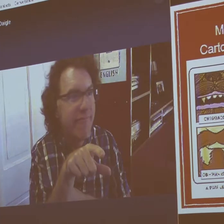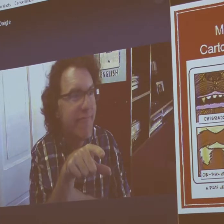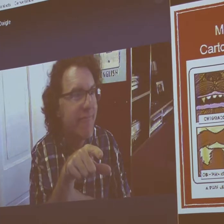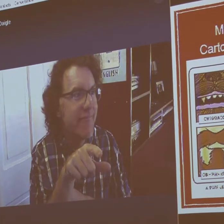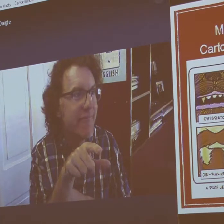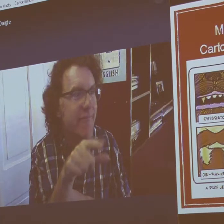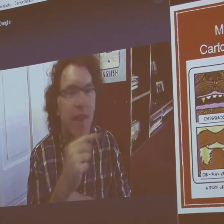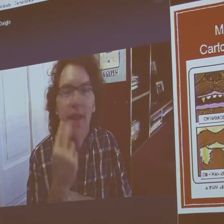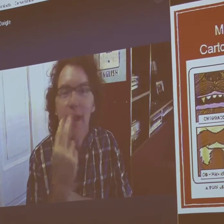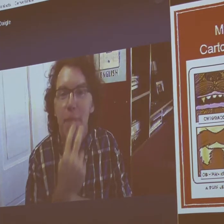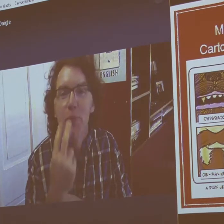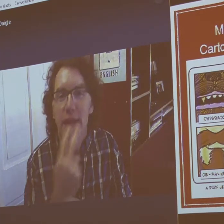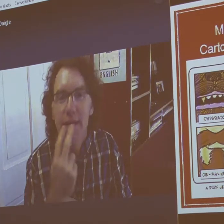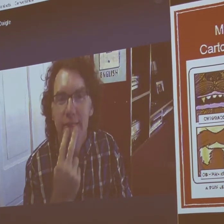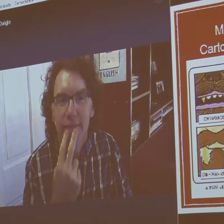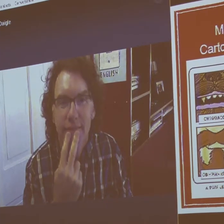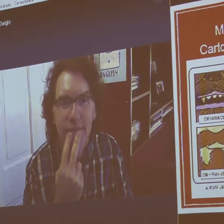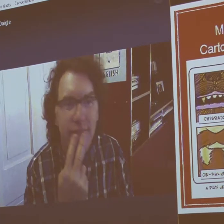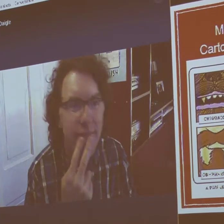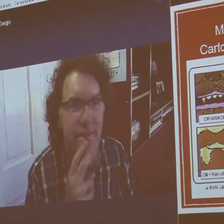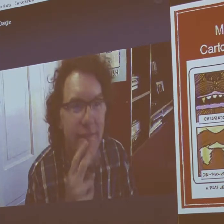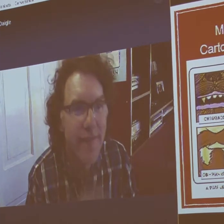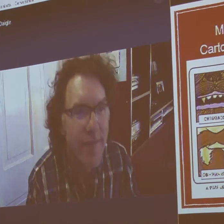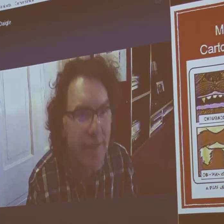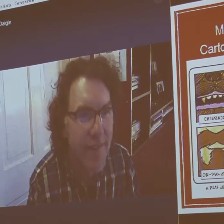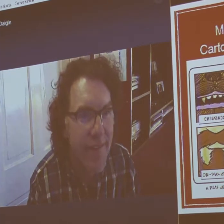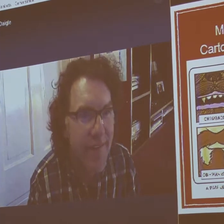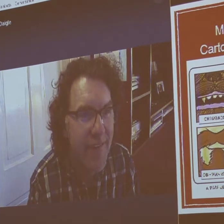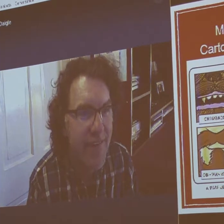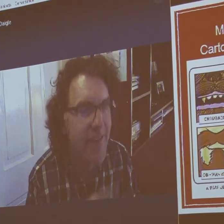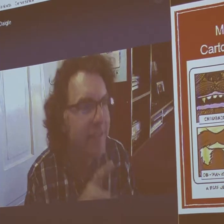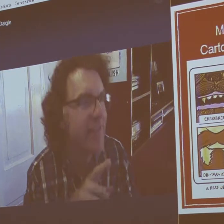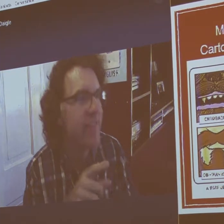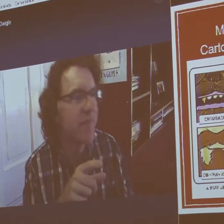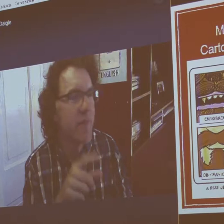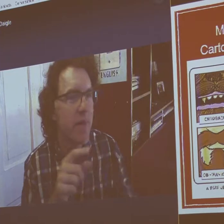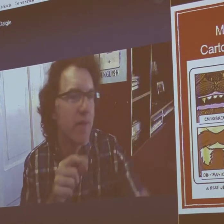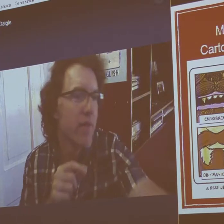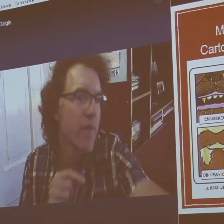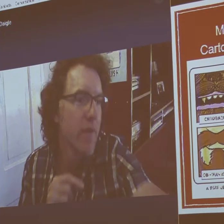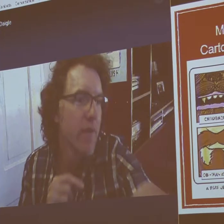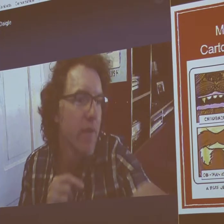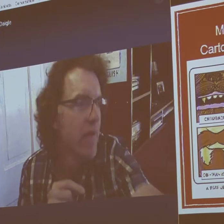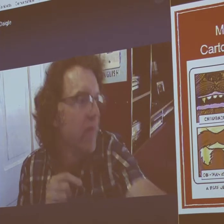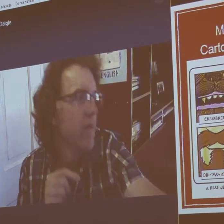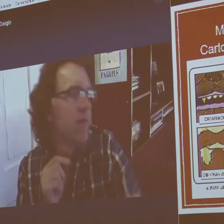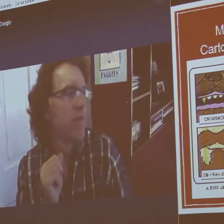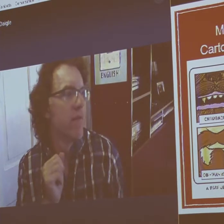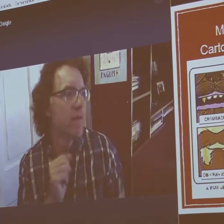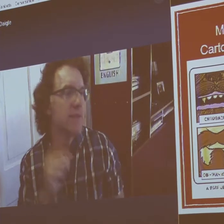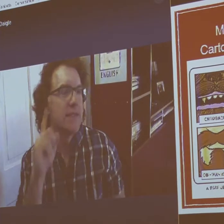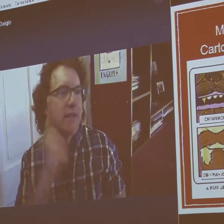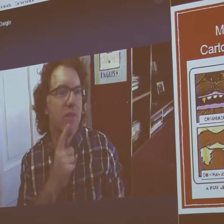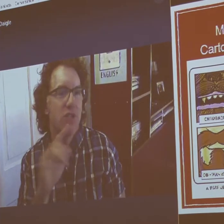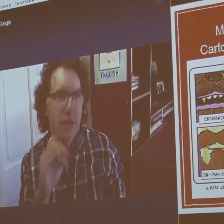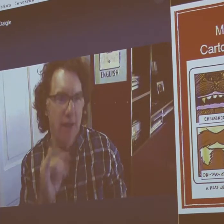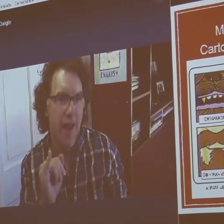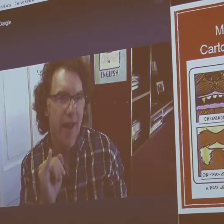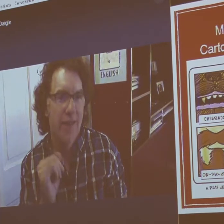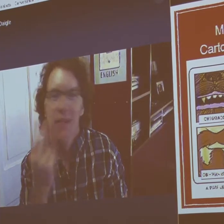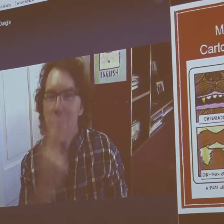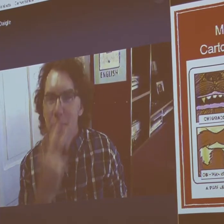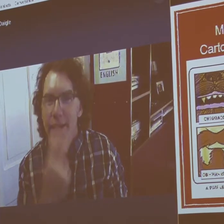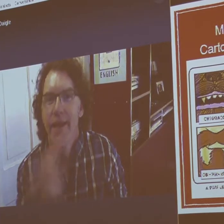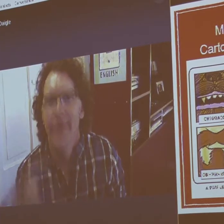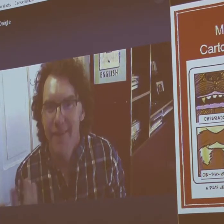And then, as you can see, I did one about lip reading, a deaf Jedi lip reading